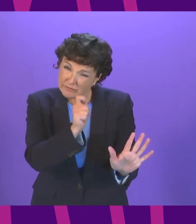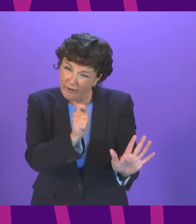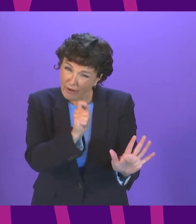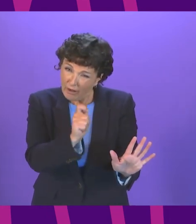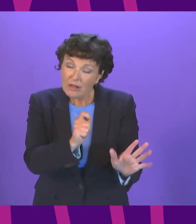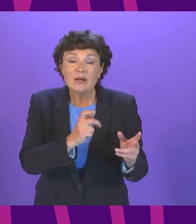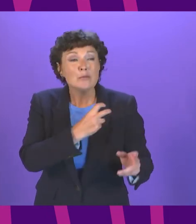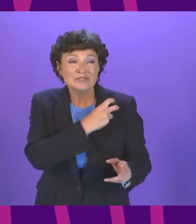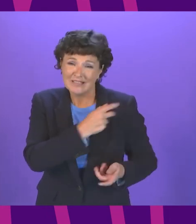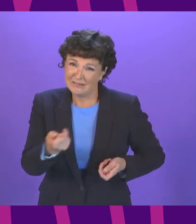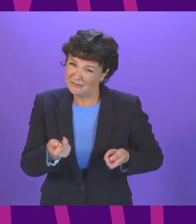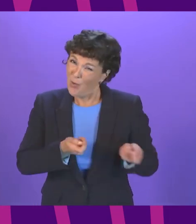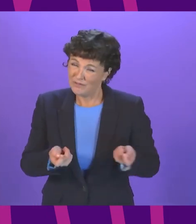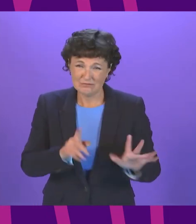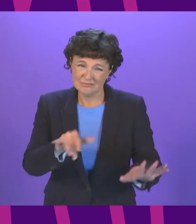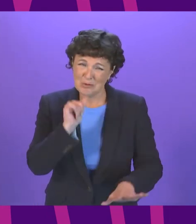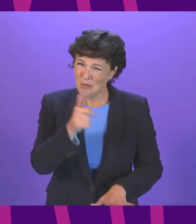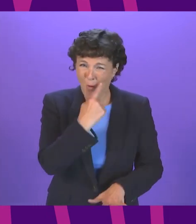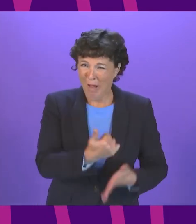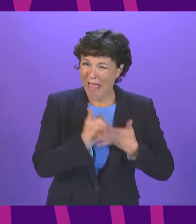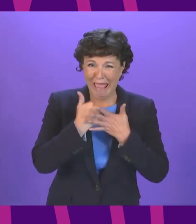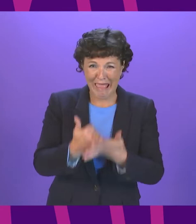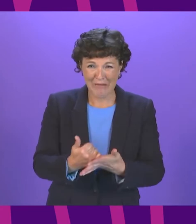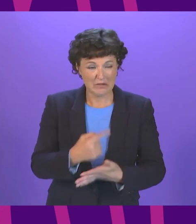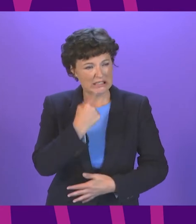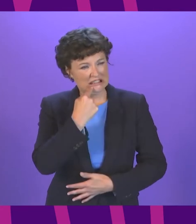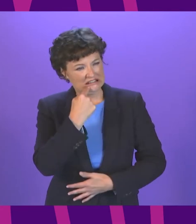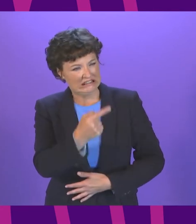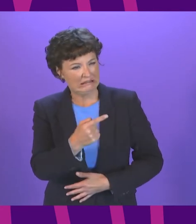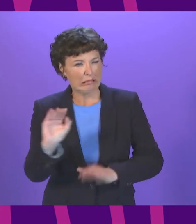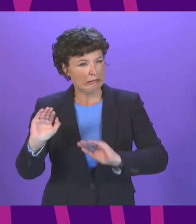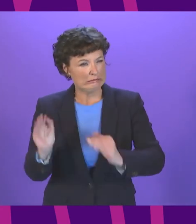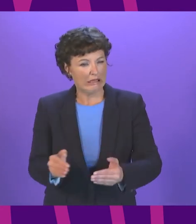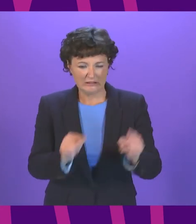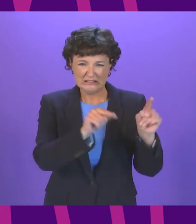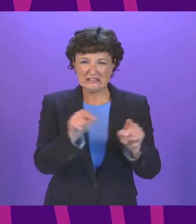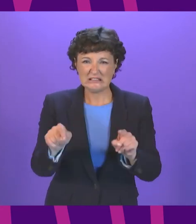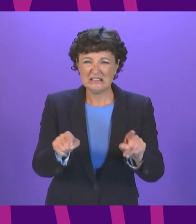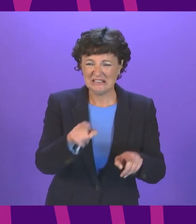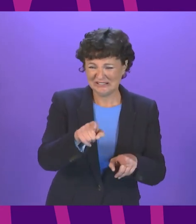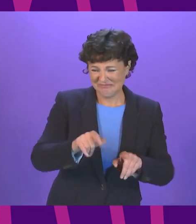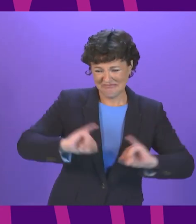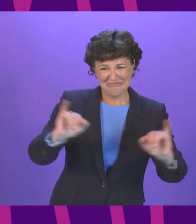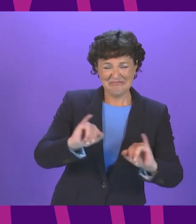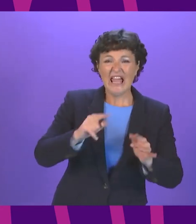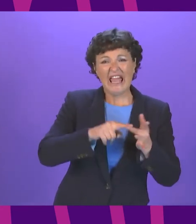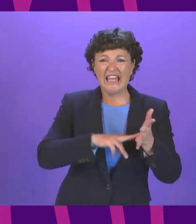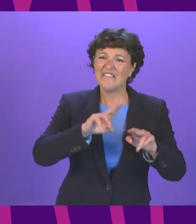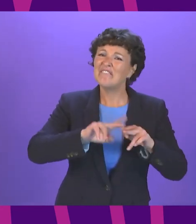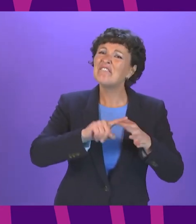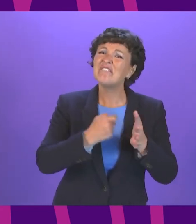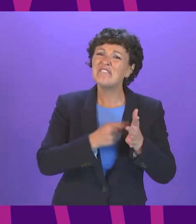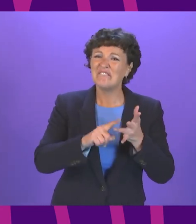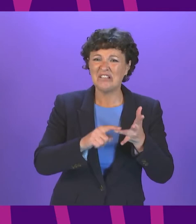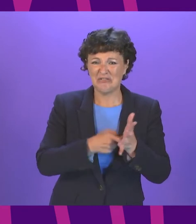officer that it is not helpful when he calls some of the services that are being delivered inferior Alex Cole Hamilton